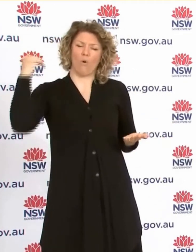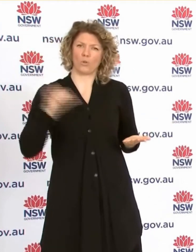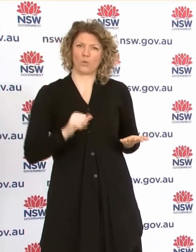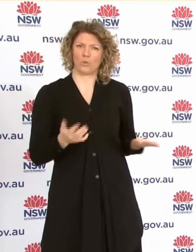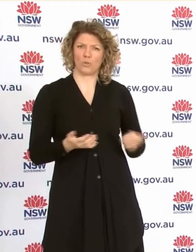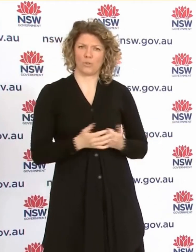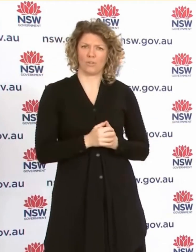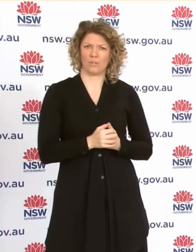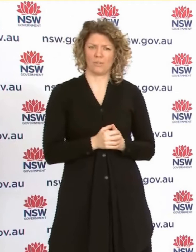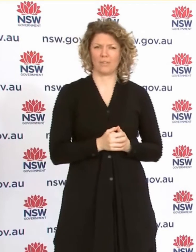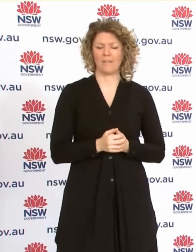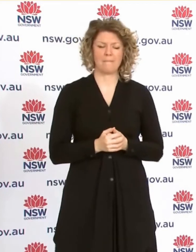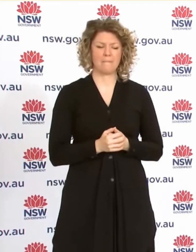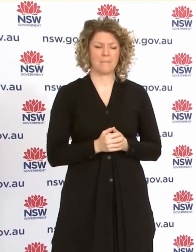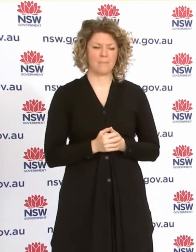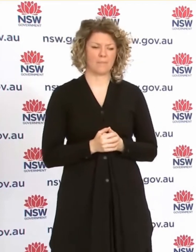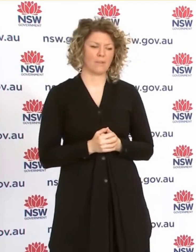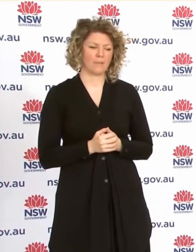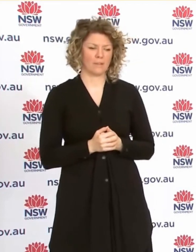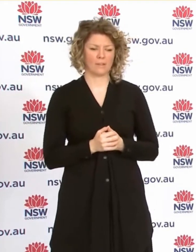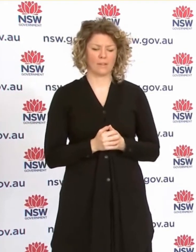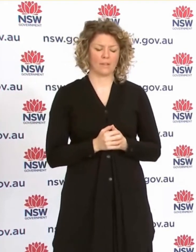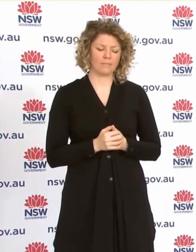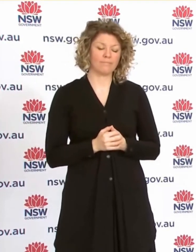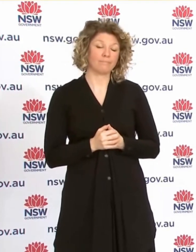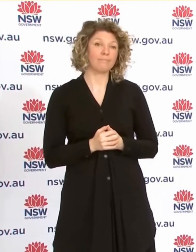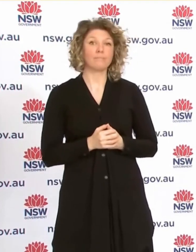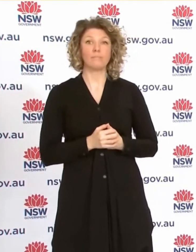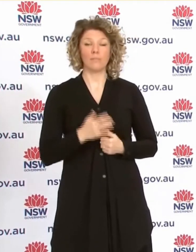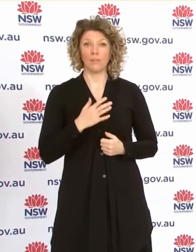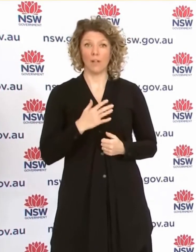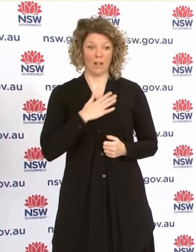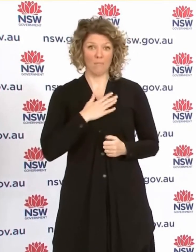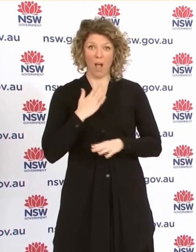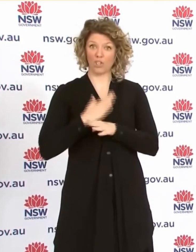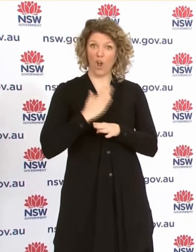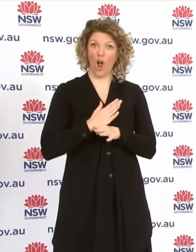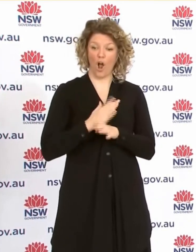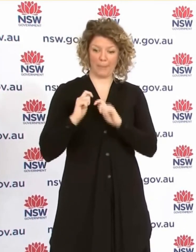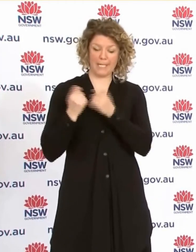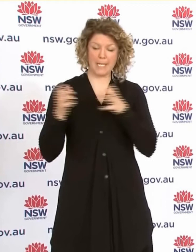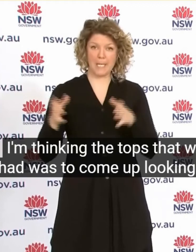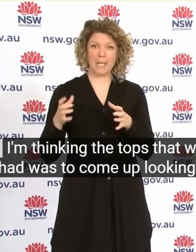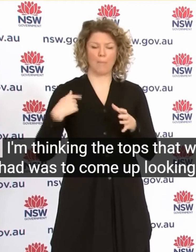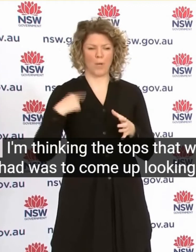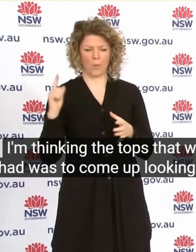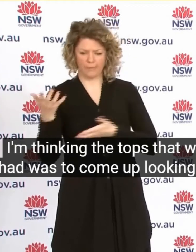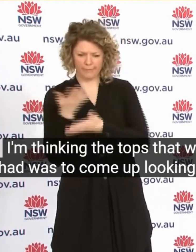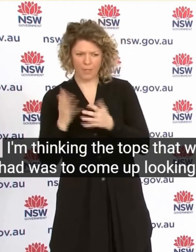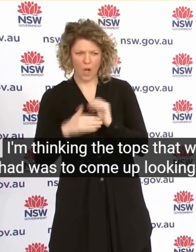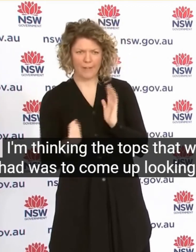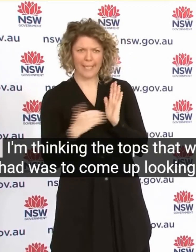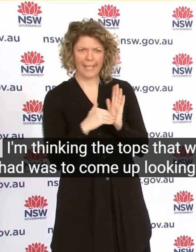The Task That We Had Was To Come Up Looking At All Of The Existing Measures What Additional Measures Would